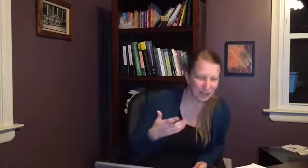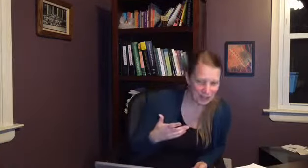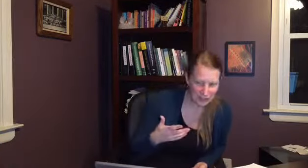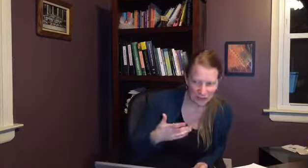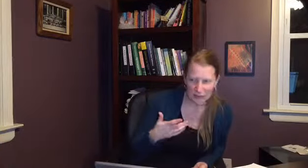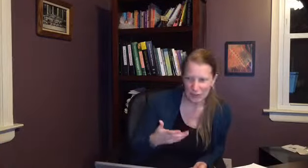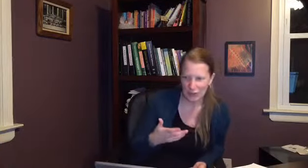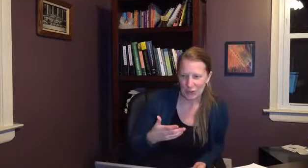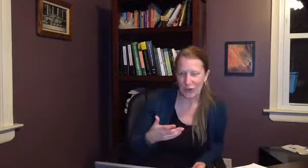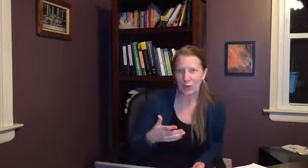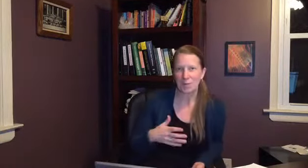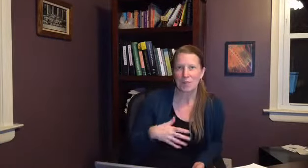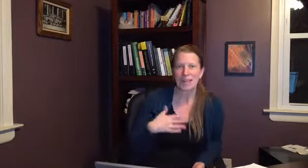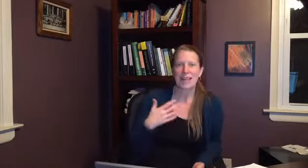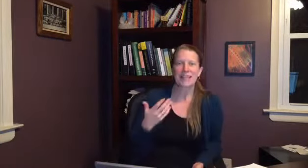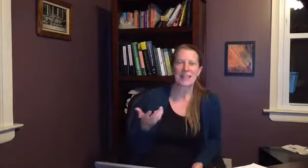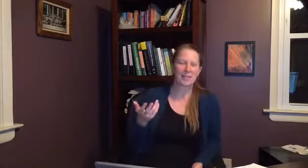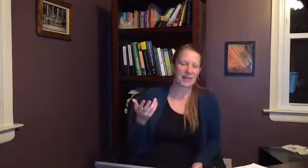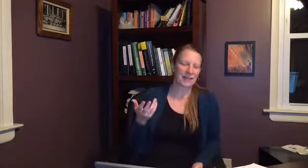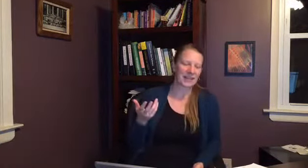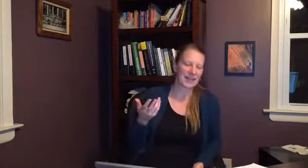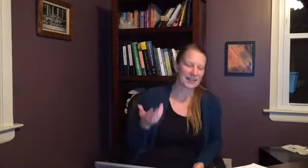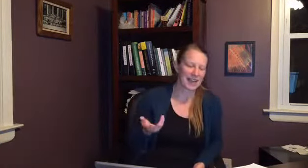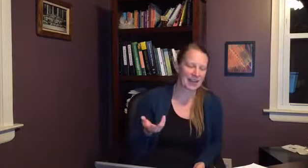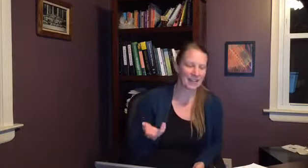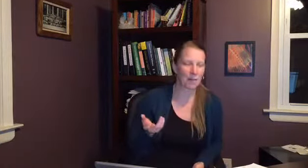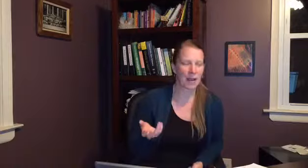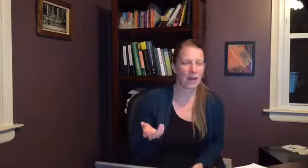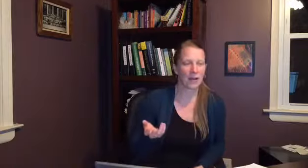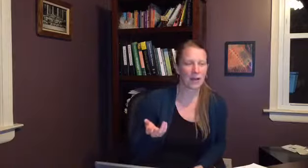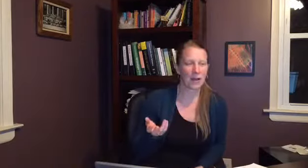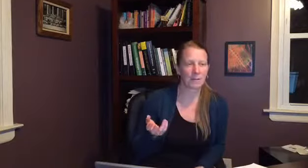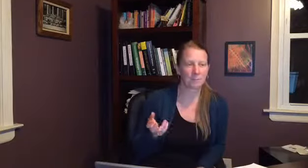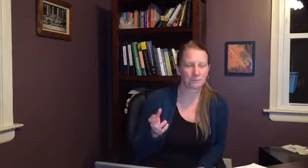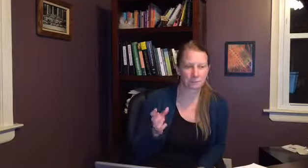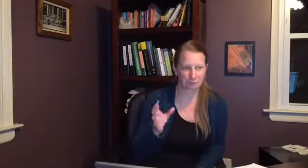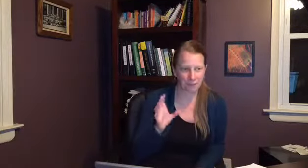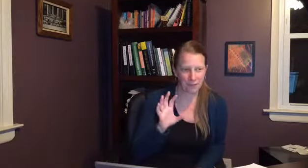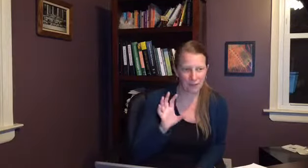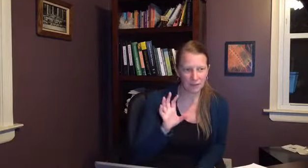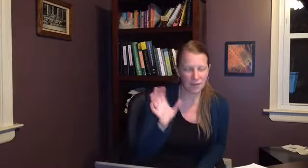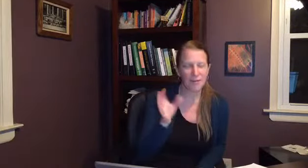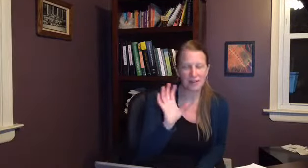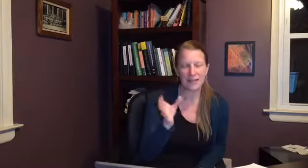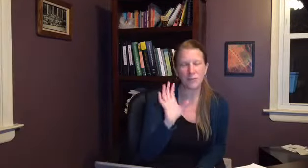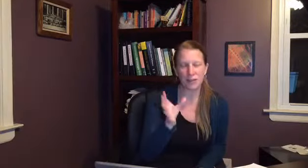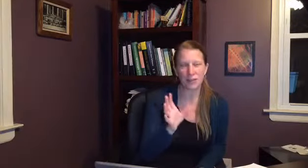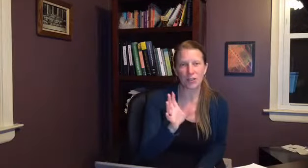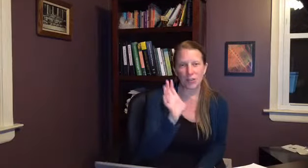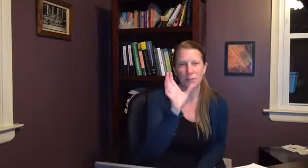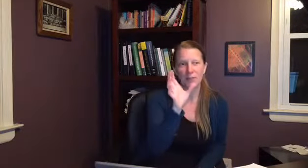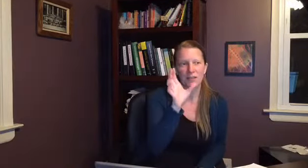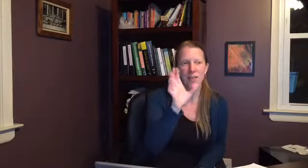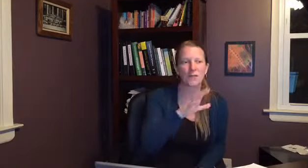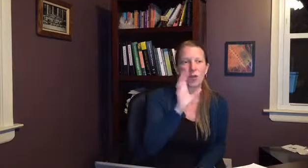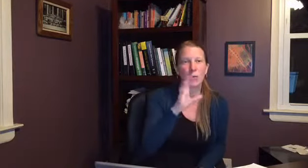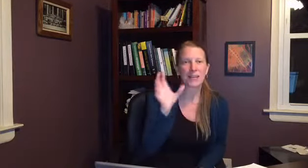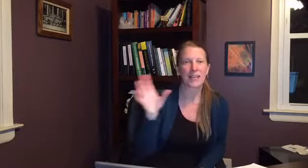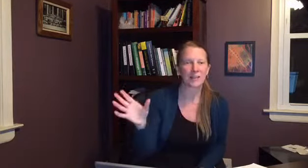research show that typically it takes about um typically in relationships if you're going to get the